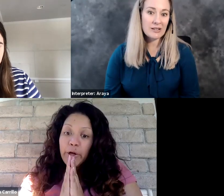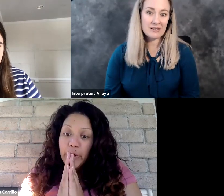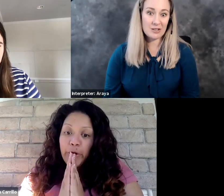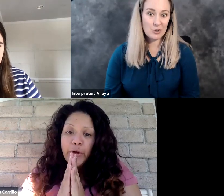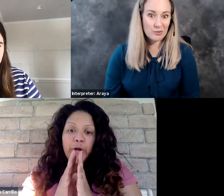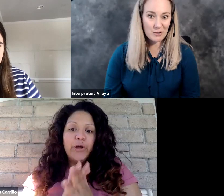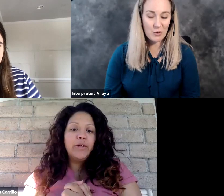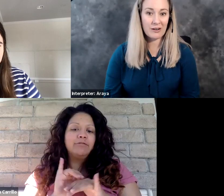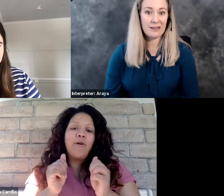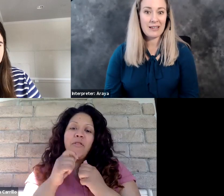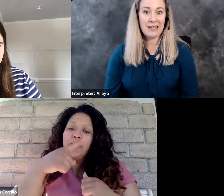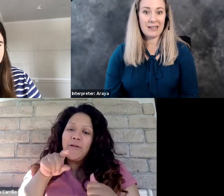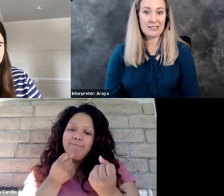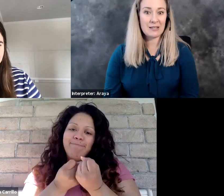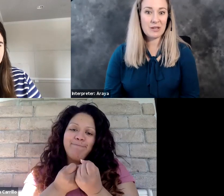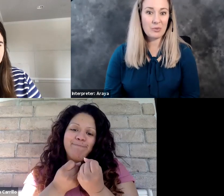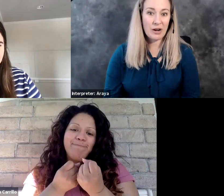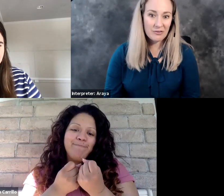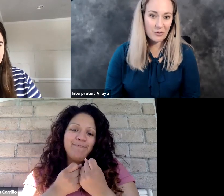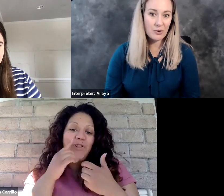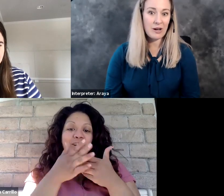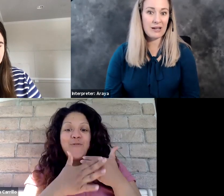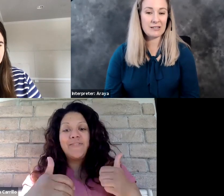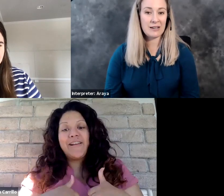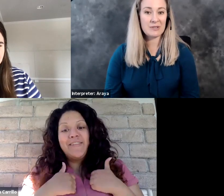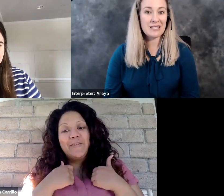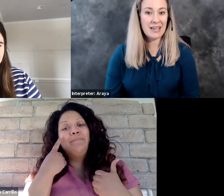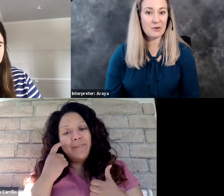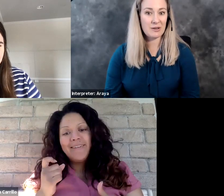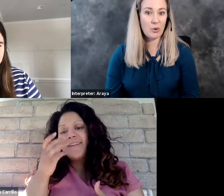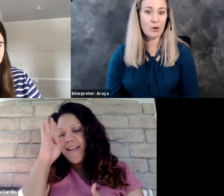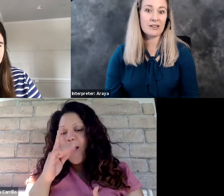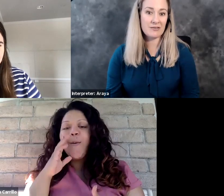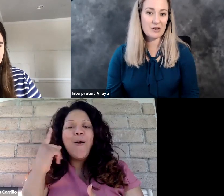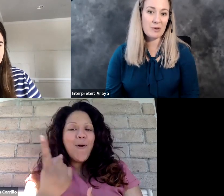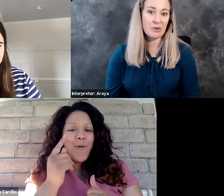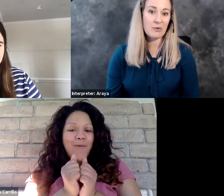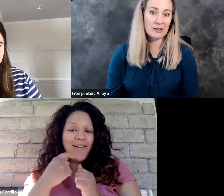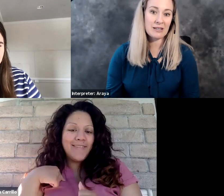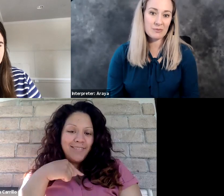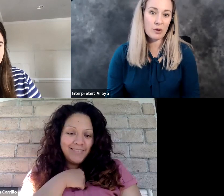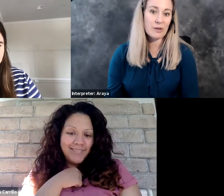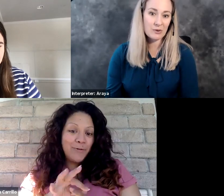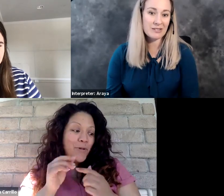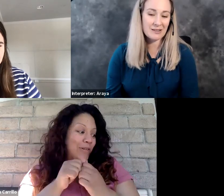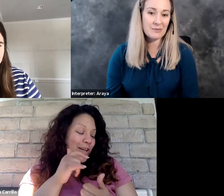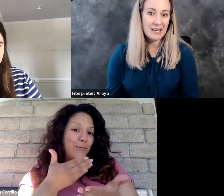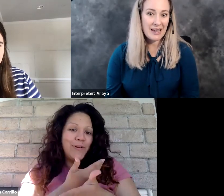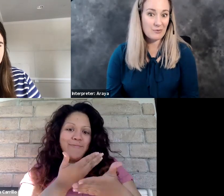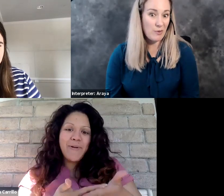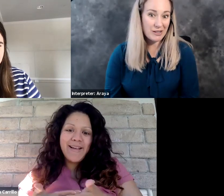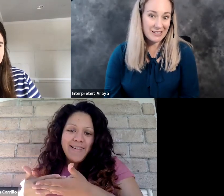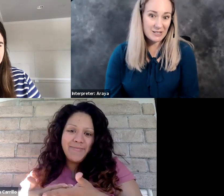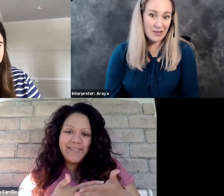know his, his scripture more and to be prayerful and, um, seek out support of those people that would lead point me towards him